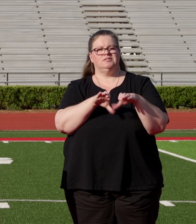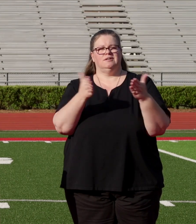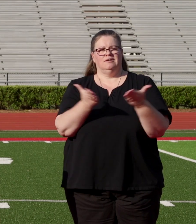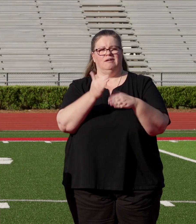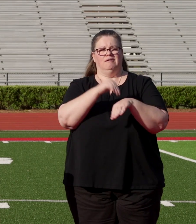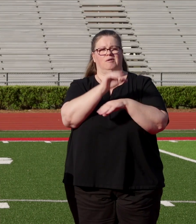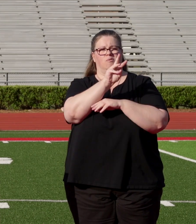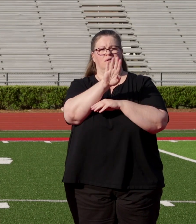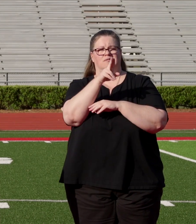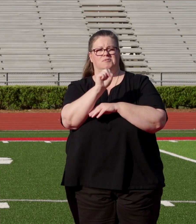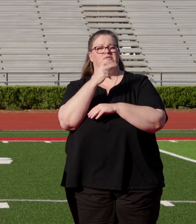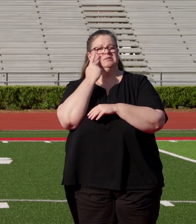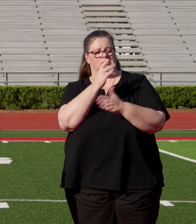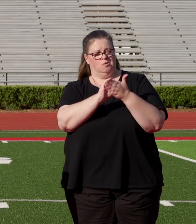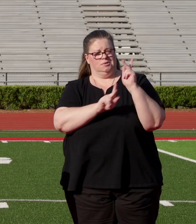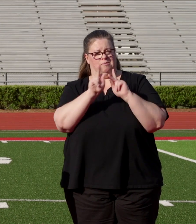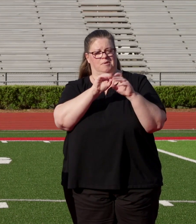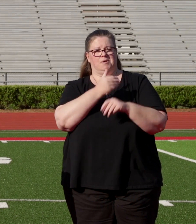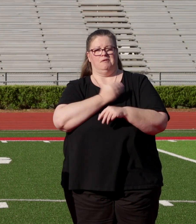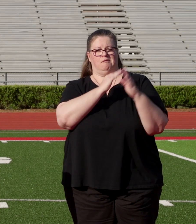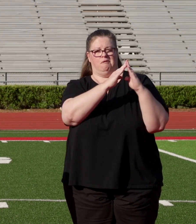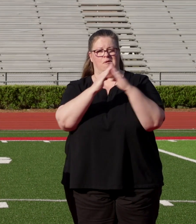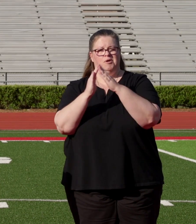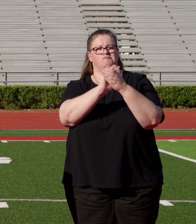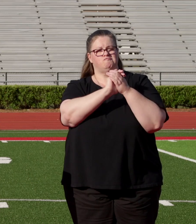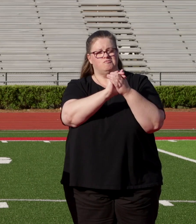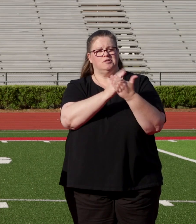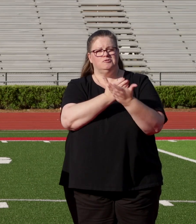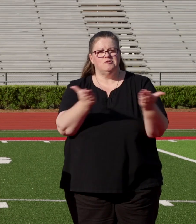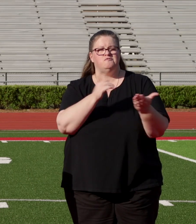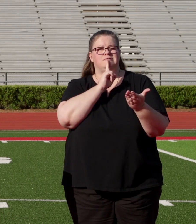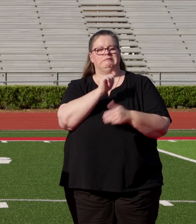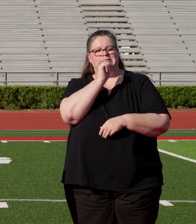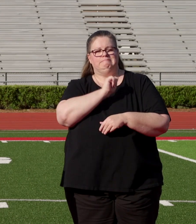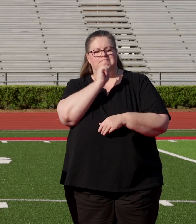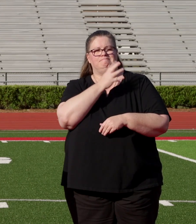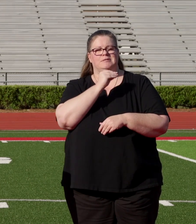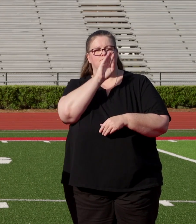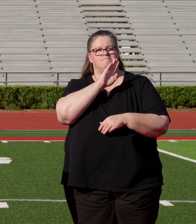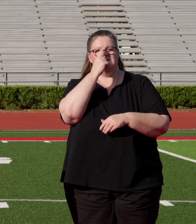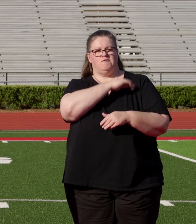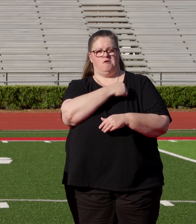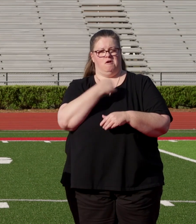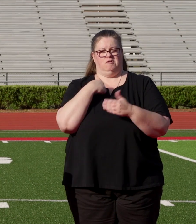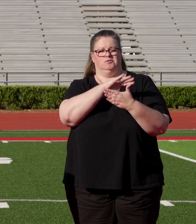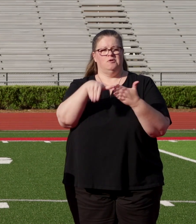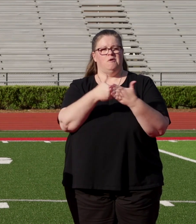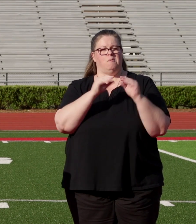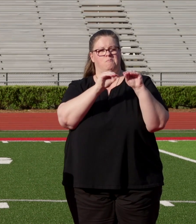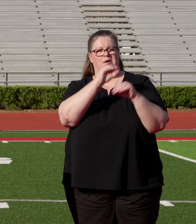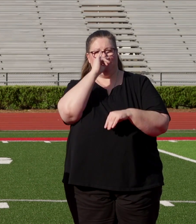I'd like you, if you see those folks in our community, to congratulate them. It has been enduring and also trying for all of us. But we have put our kids first.